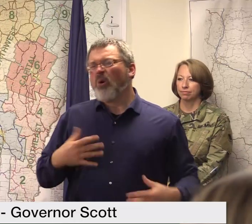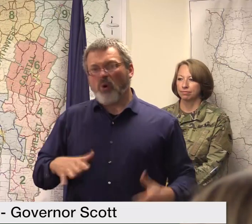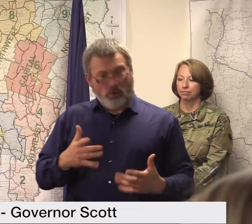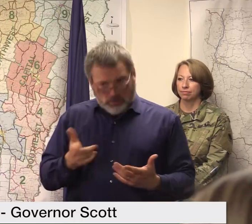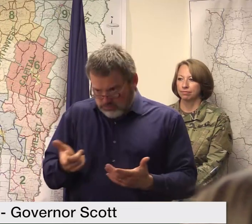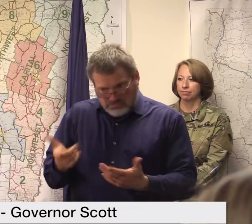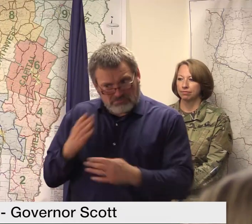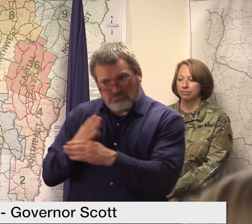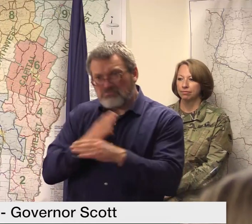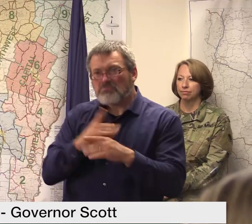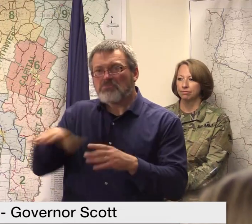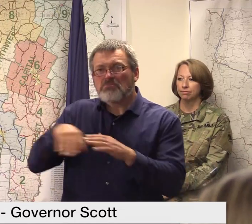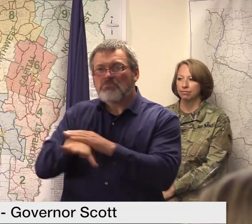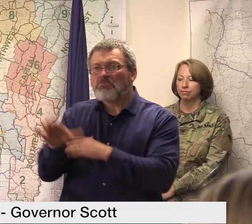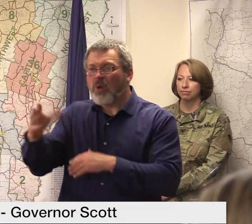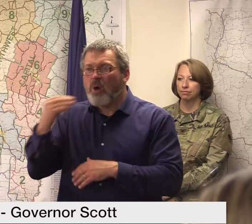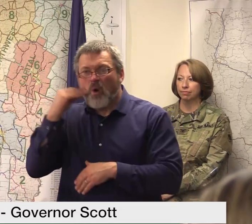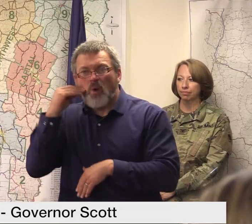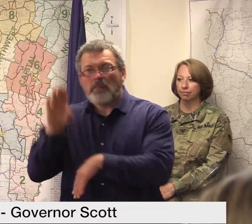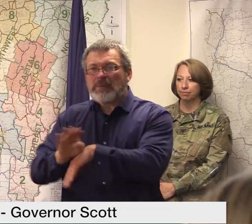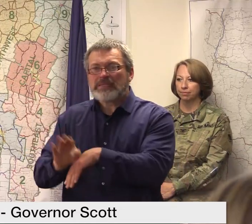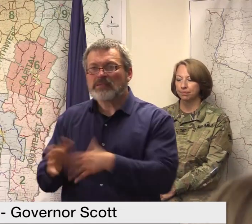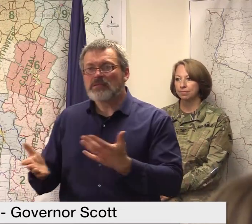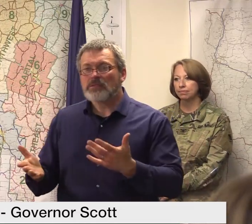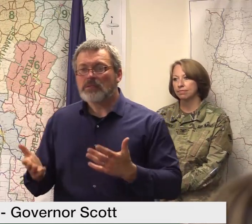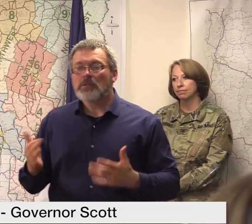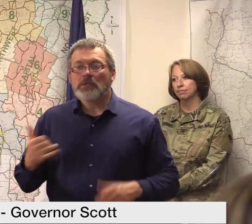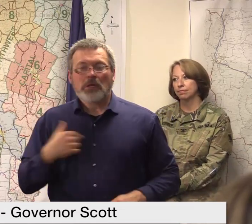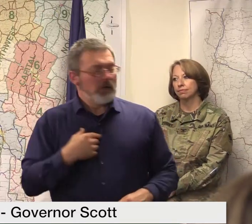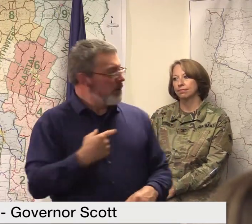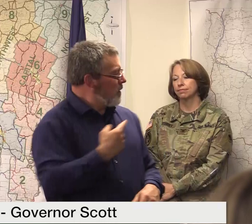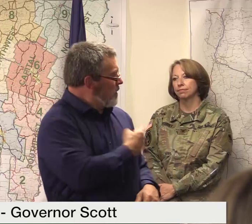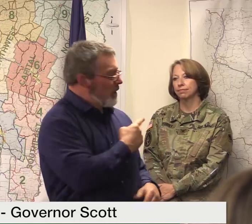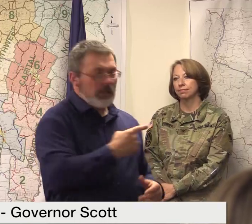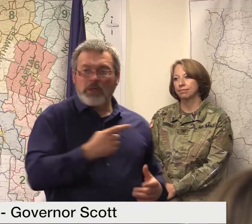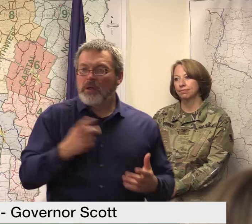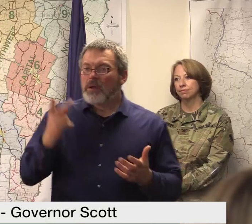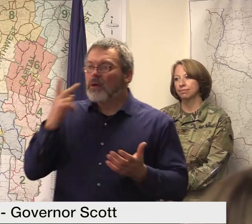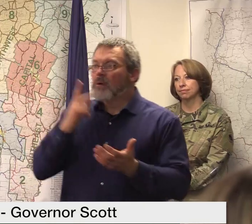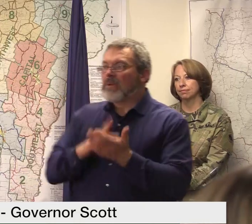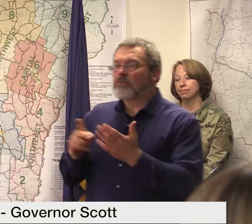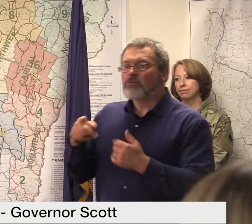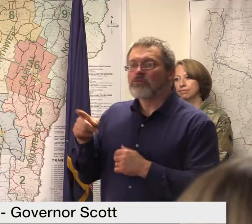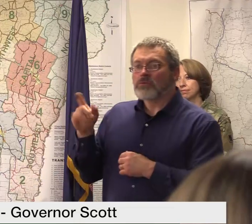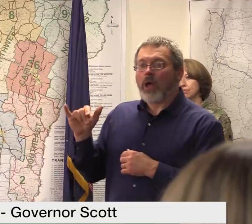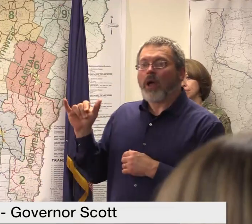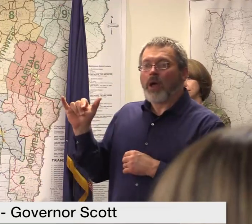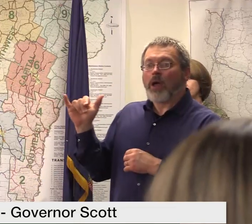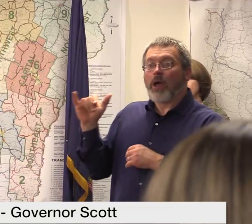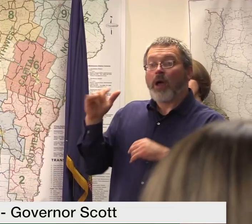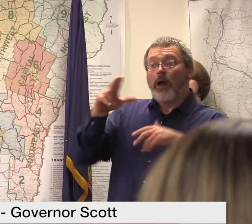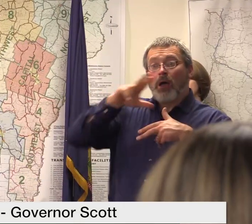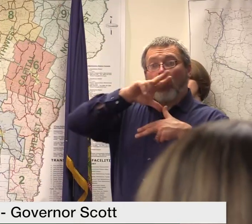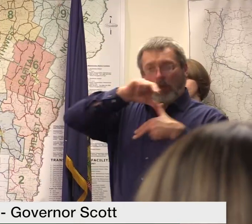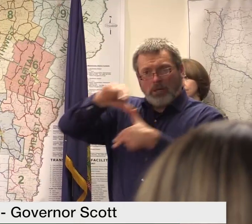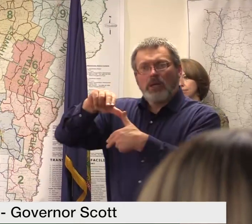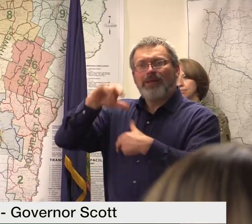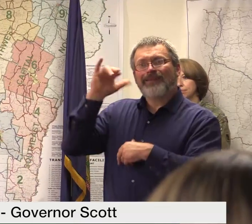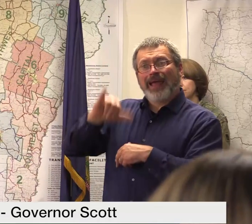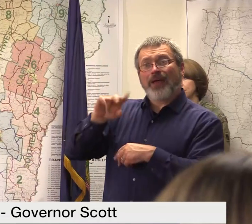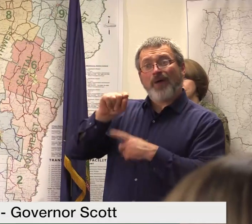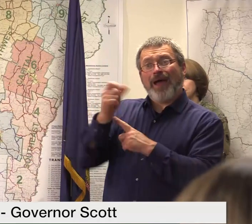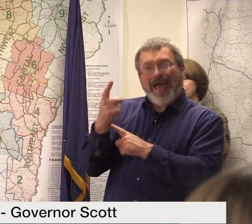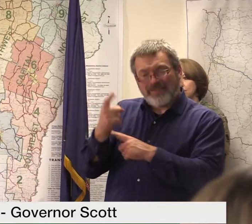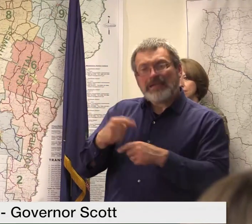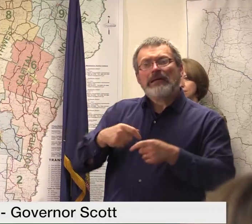secretary actually just mentioned this or touched upon it but the work that we did during Irene, Bridges, Culver, replacing all of those how much of a